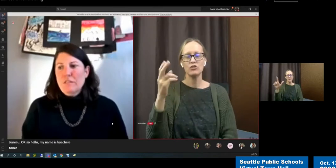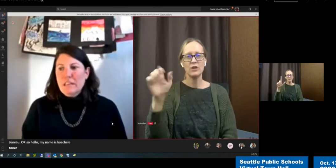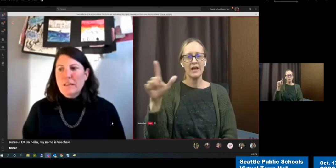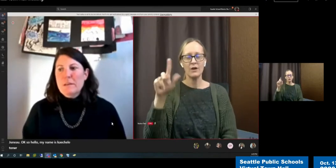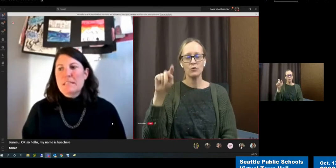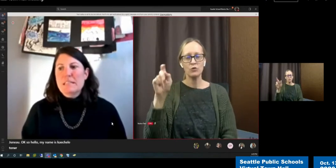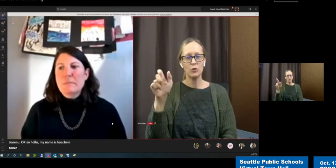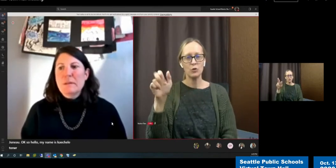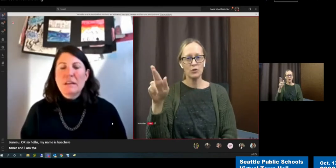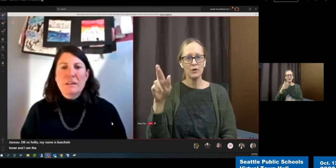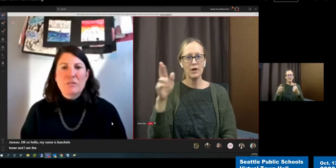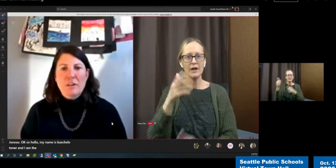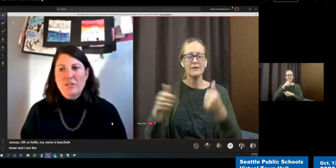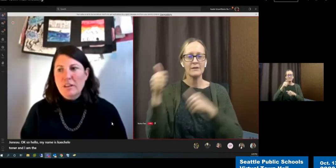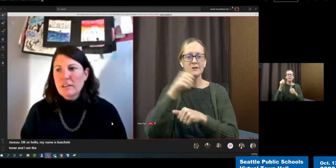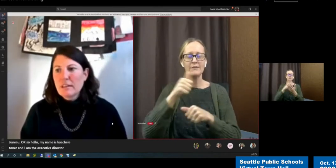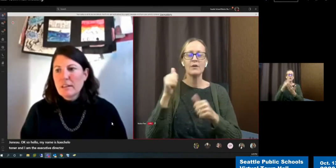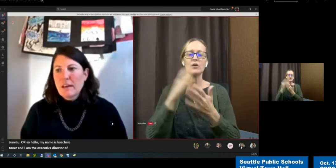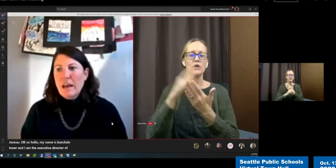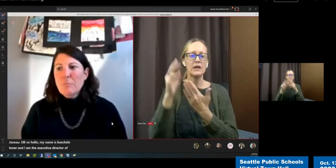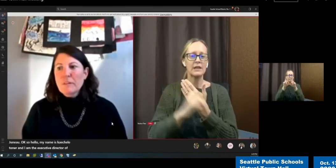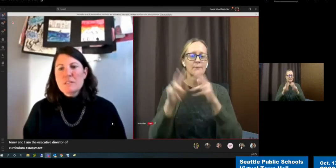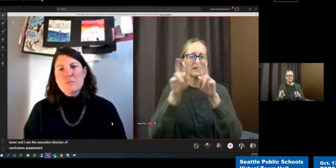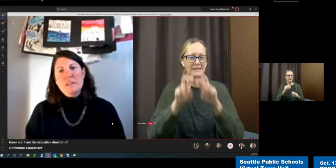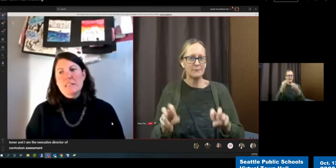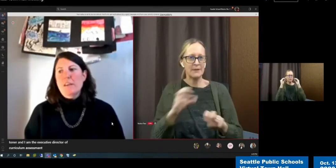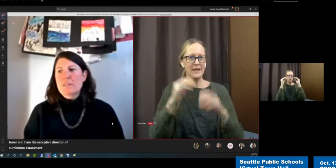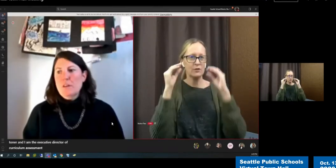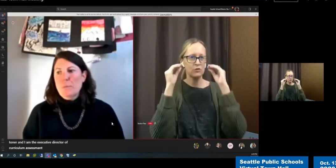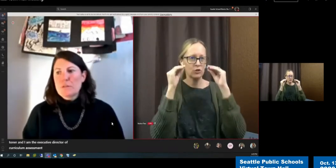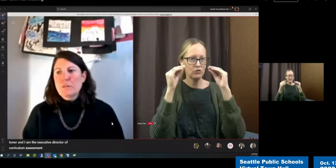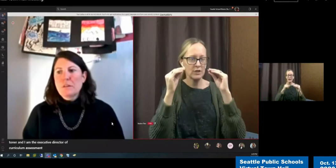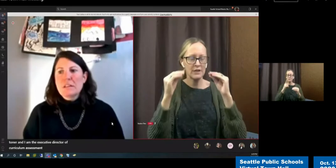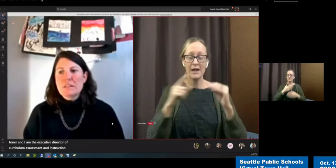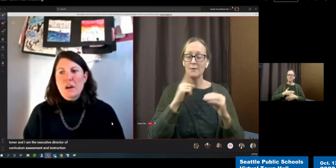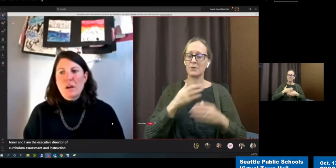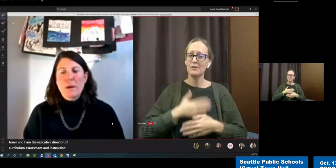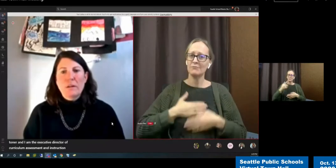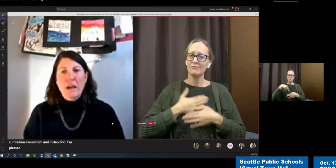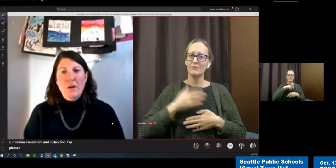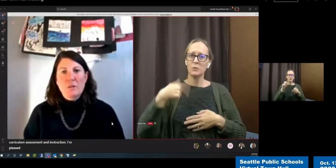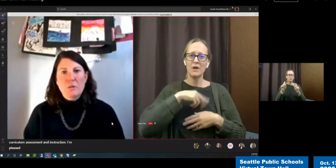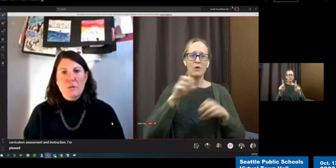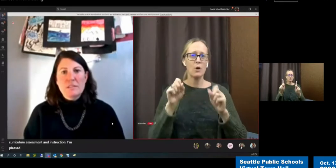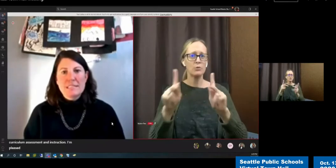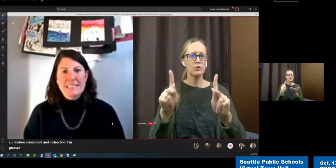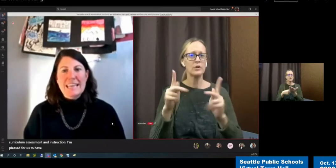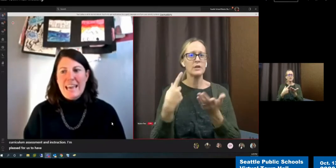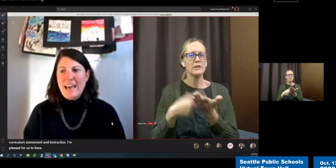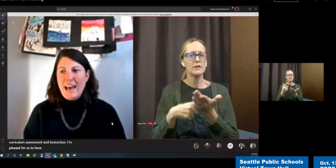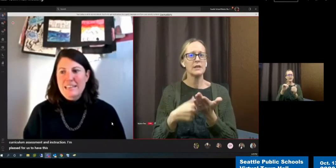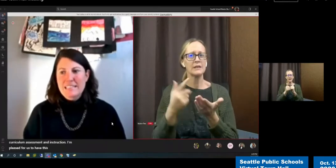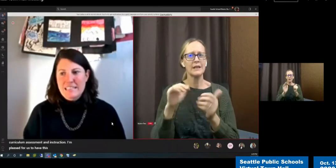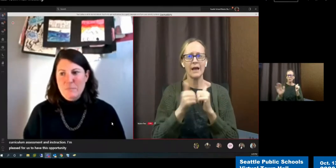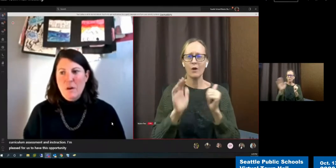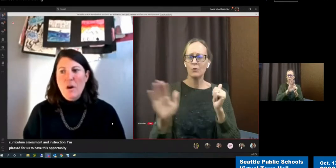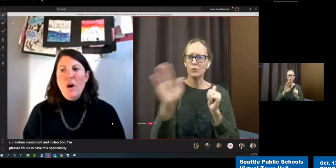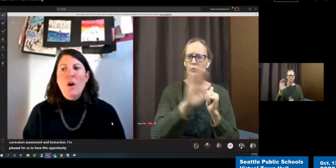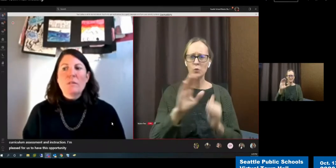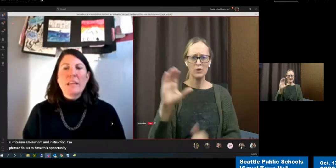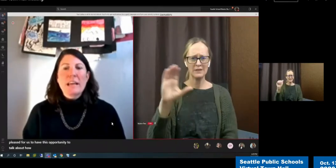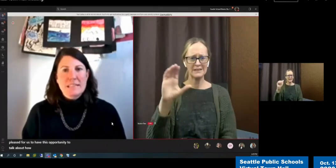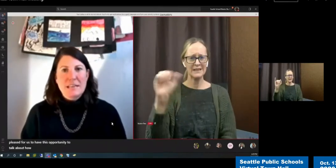of Curriculum Assessment and Instruction. I'm pleased for us to have this opportunity to talk about how your CAI team,